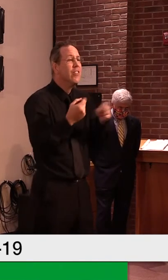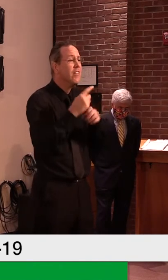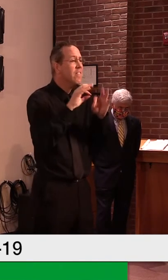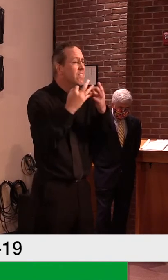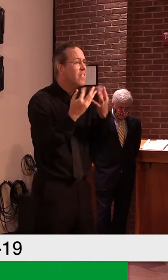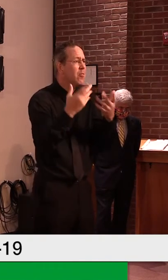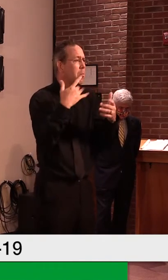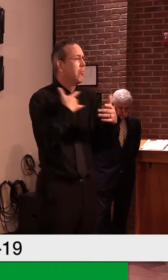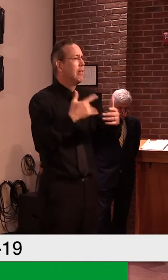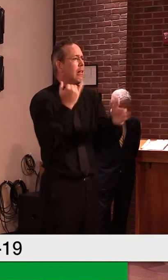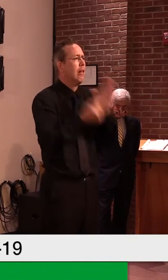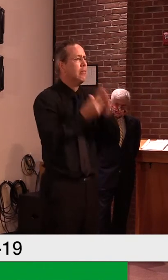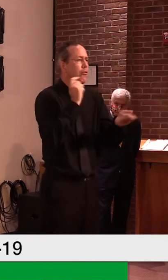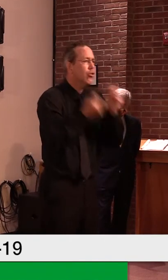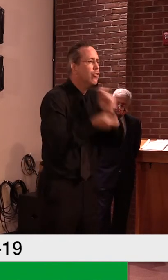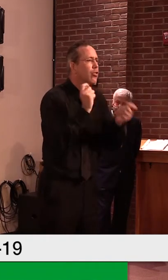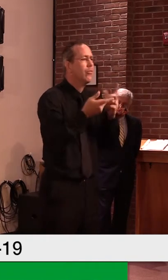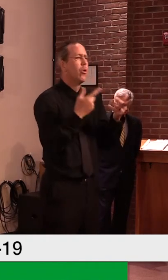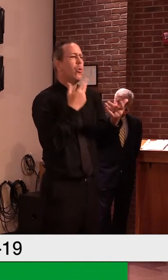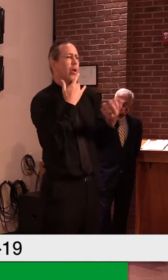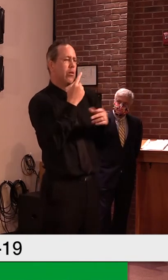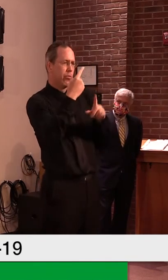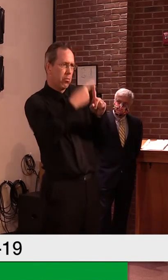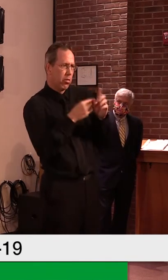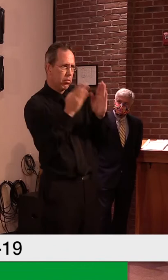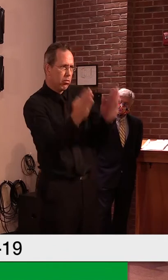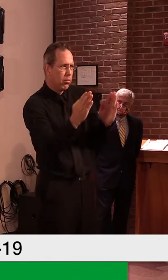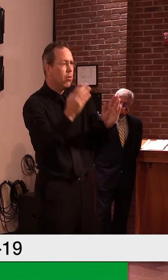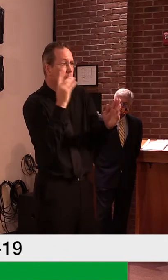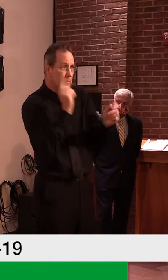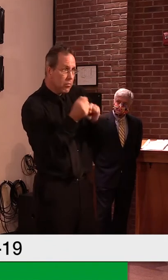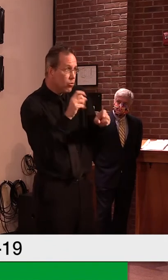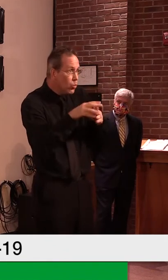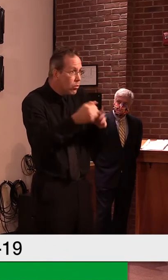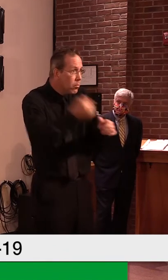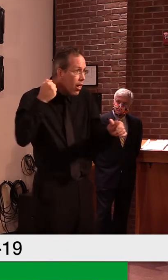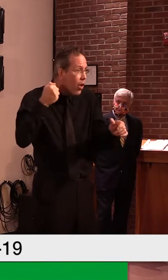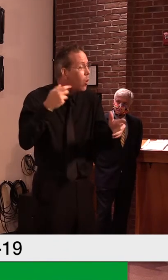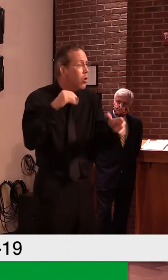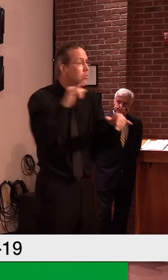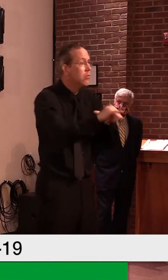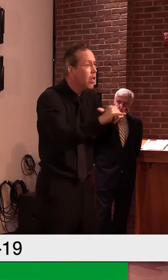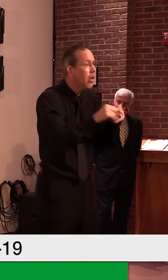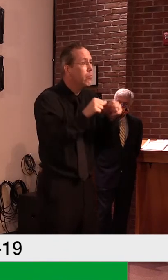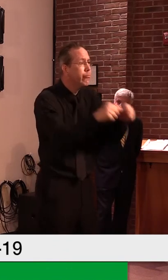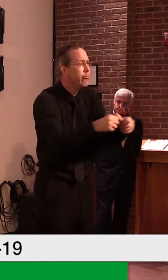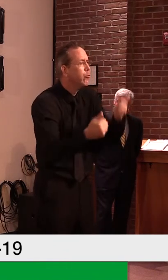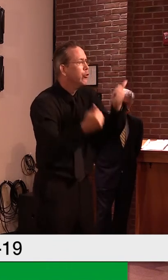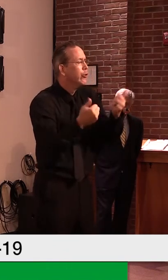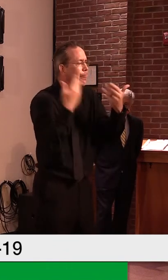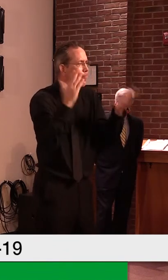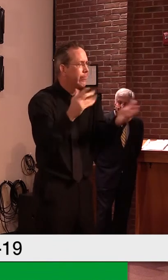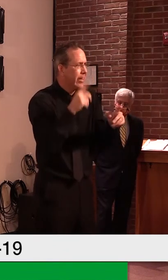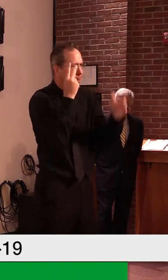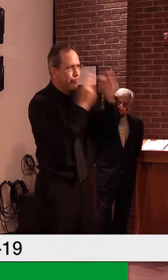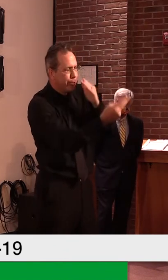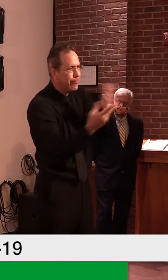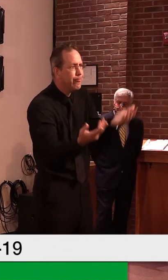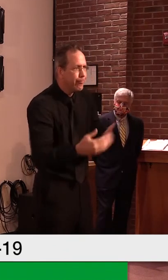Okay. Thank you. would say that there are going to be less than the 75,000 that we normally have.